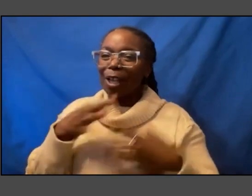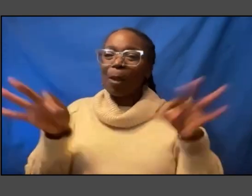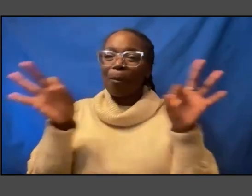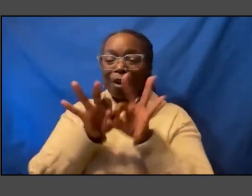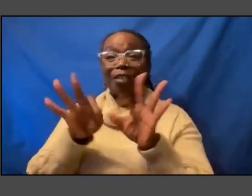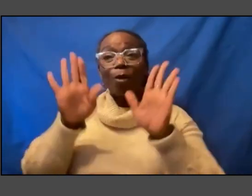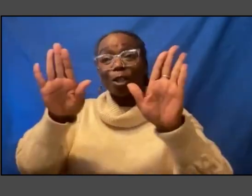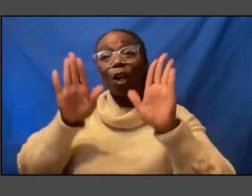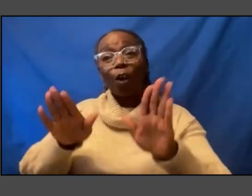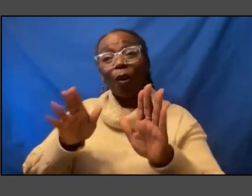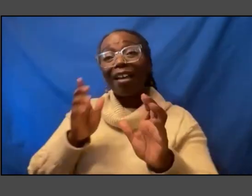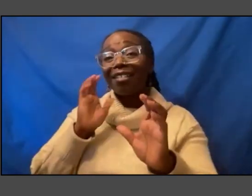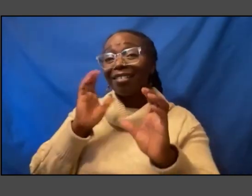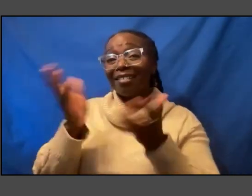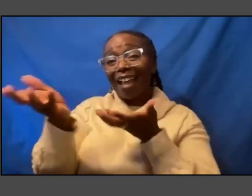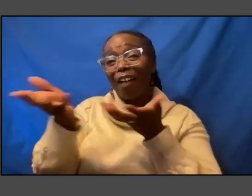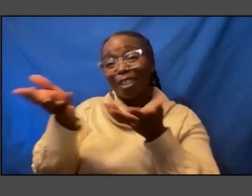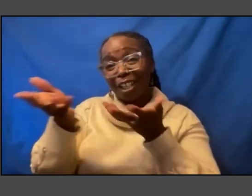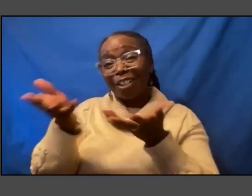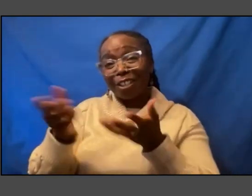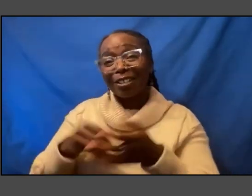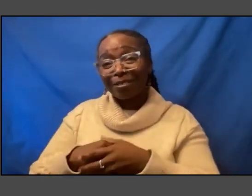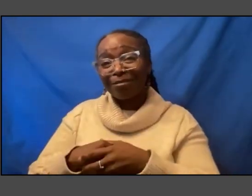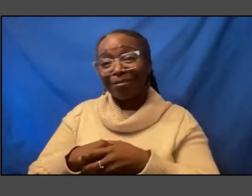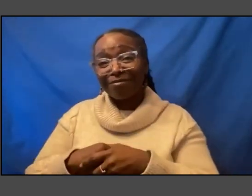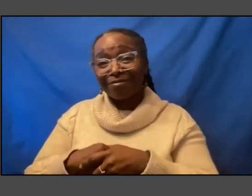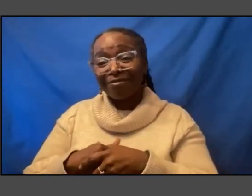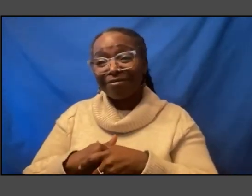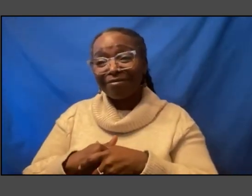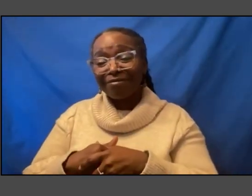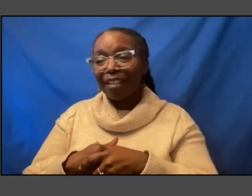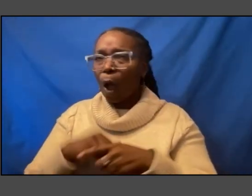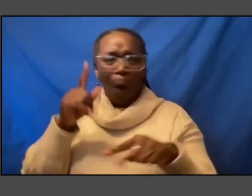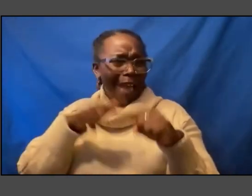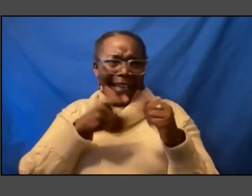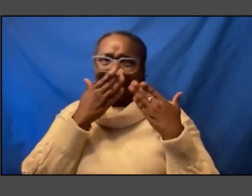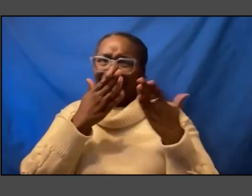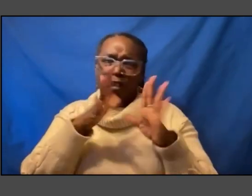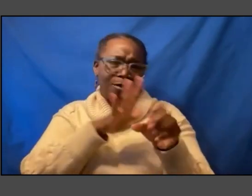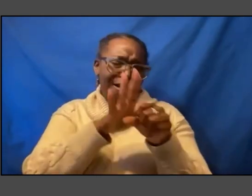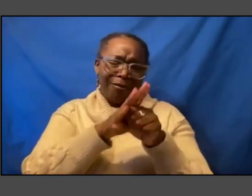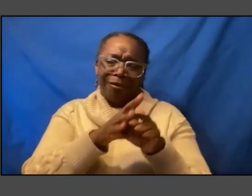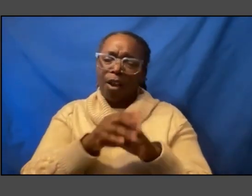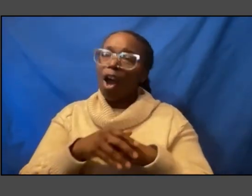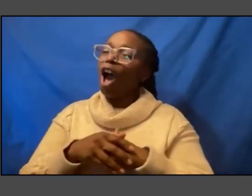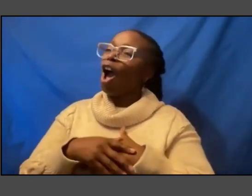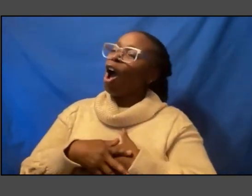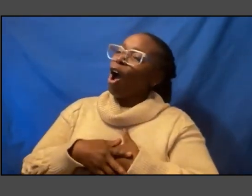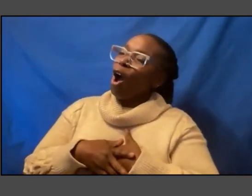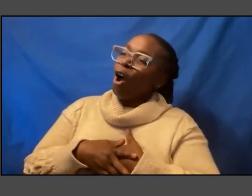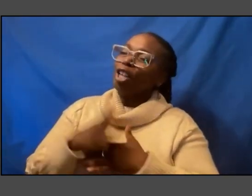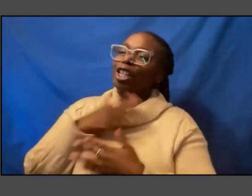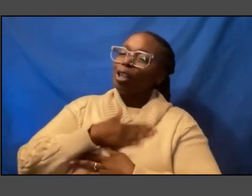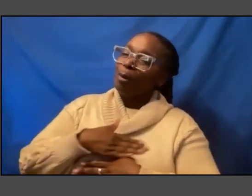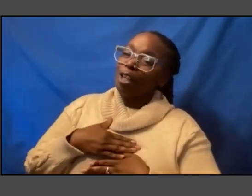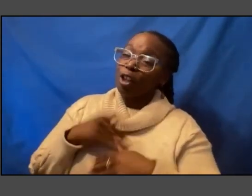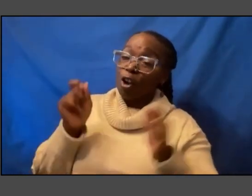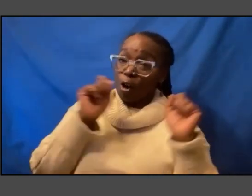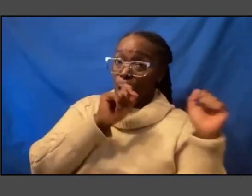and i want to also oh such a pleasure and to all the people out here let me tell